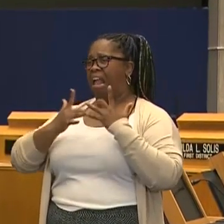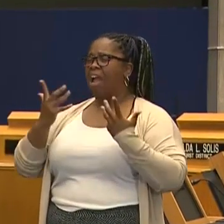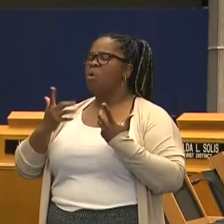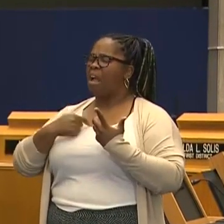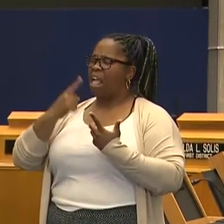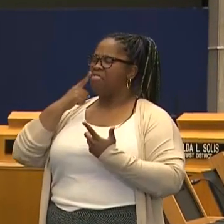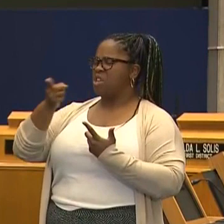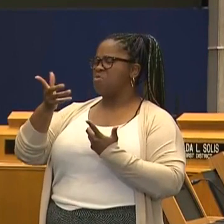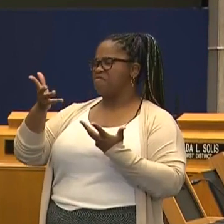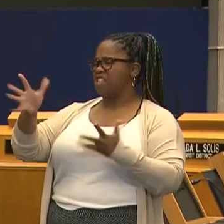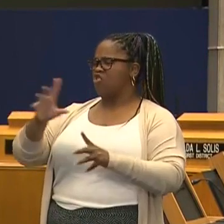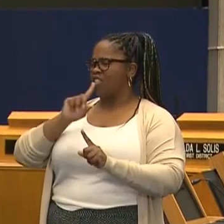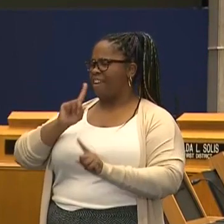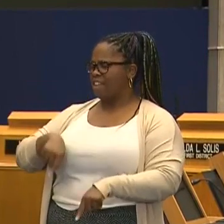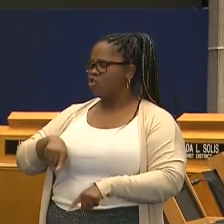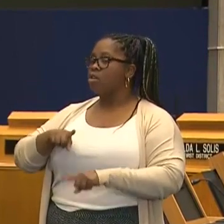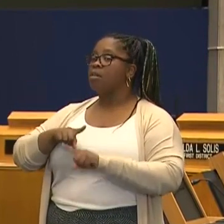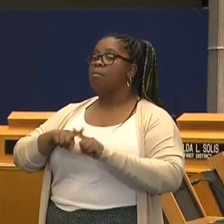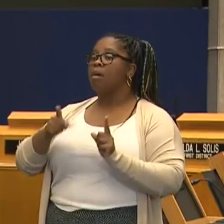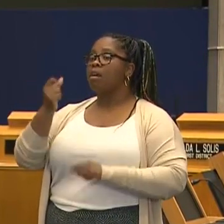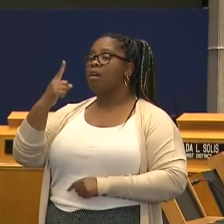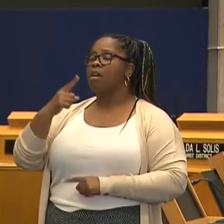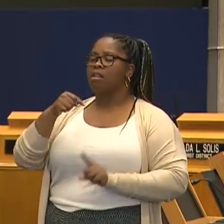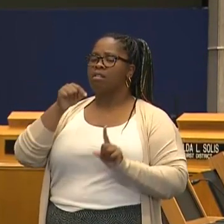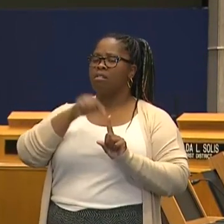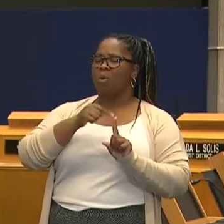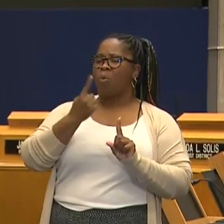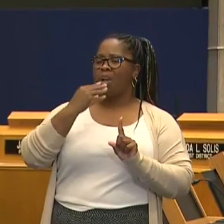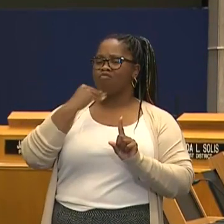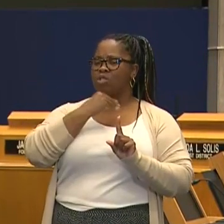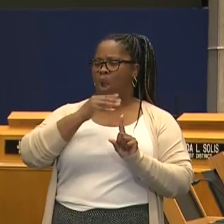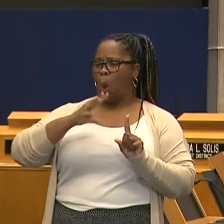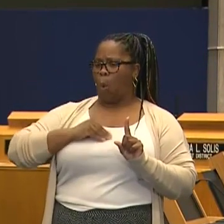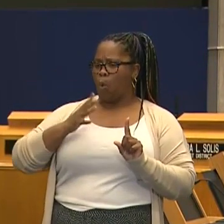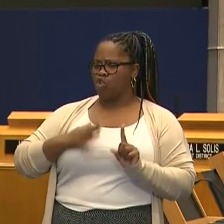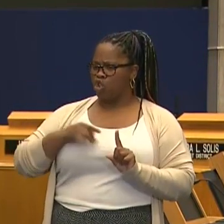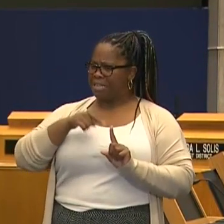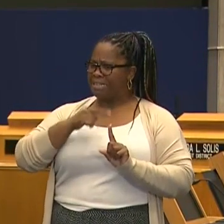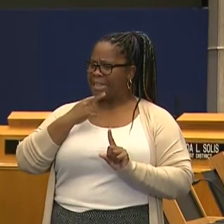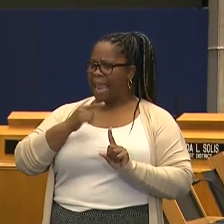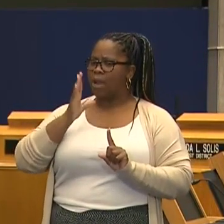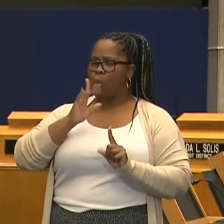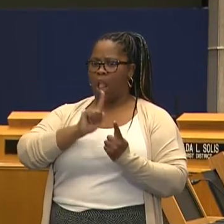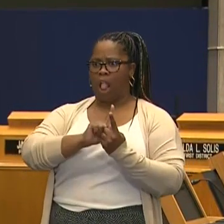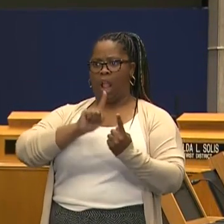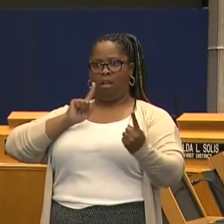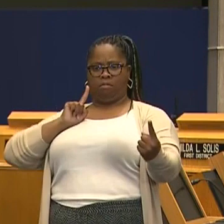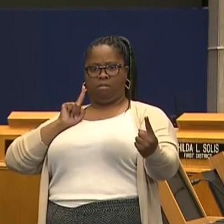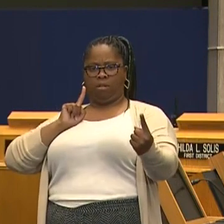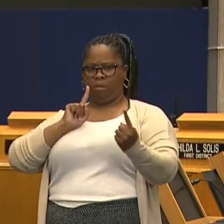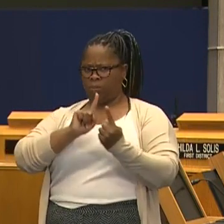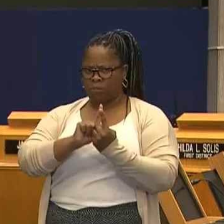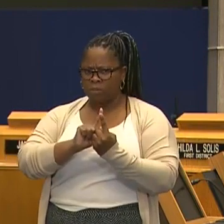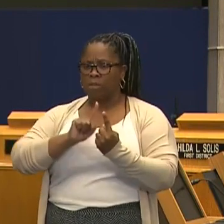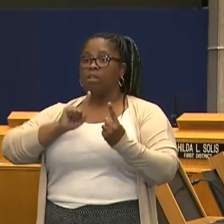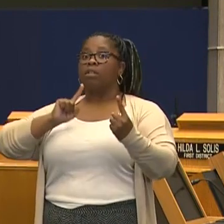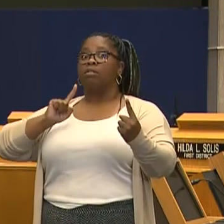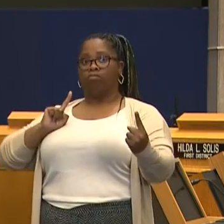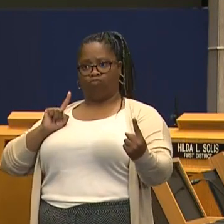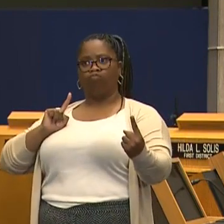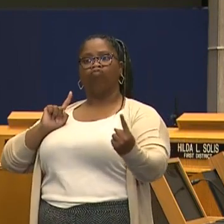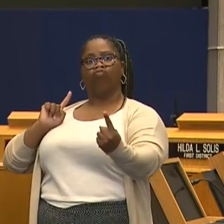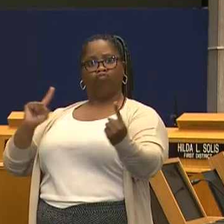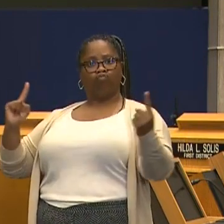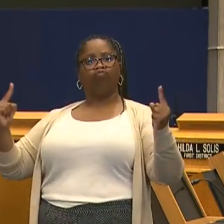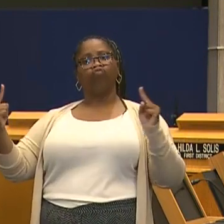answered it. But my question comes from a restaurant owner. He said he will keep social distancing in his restaurant. He will keep